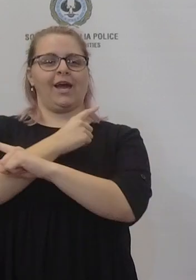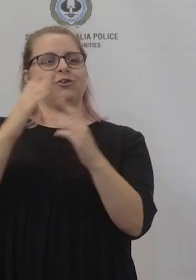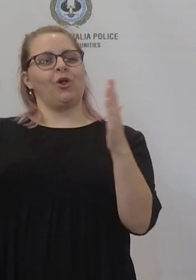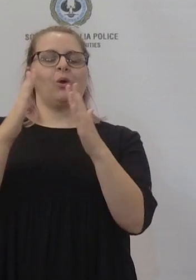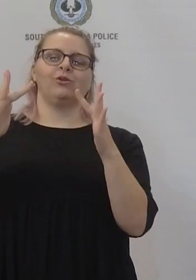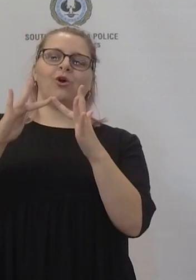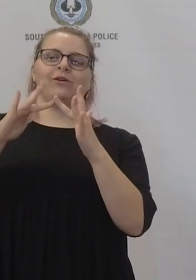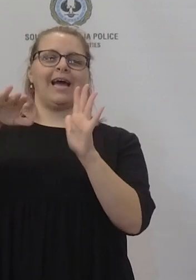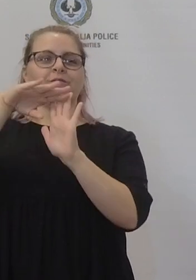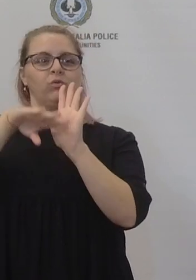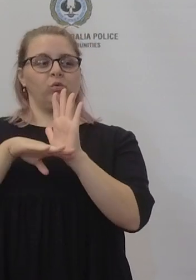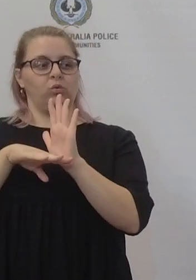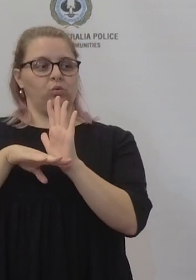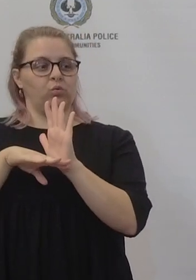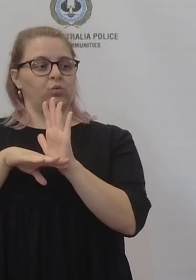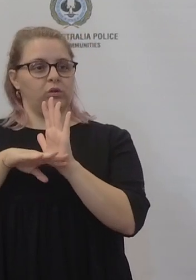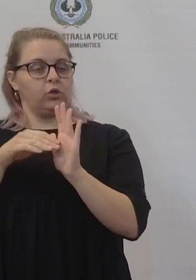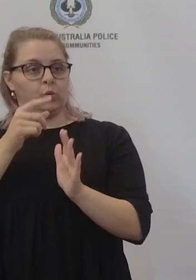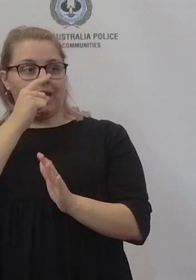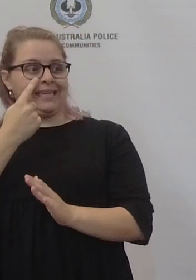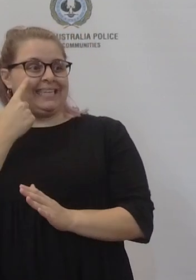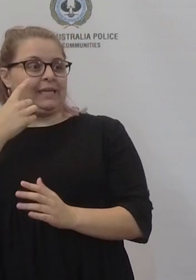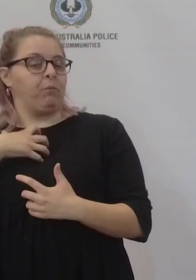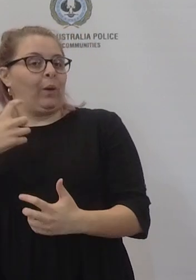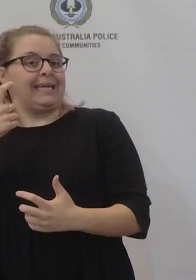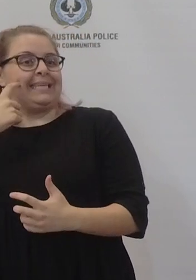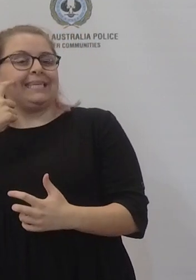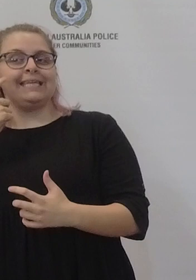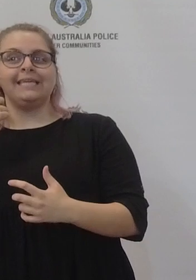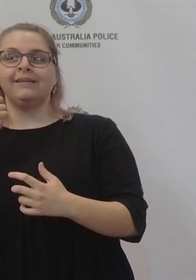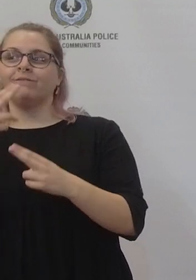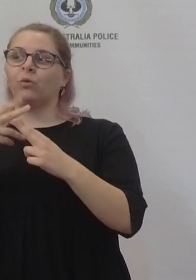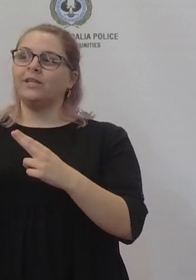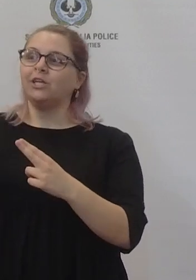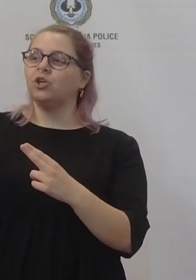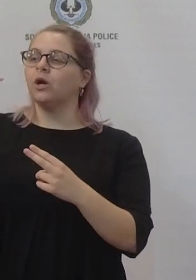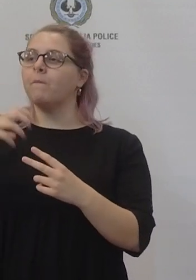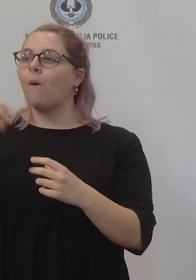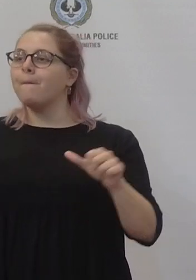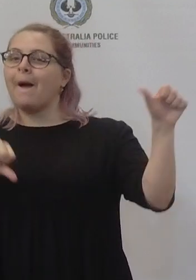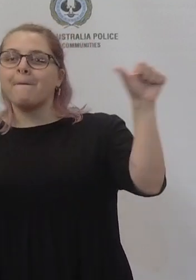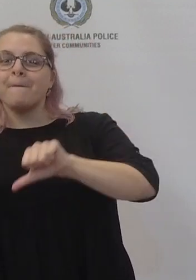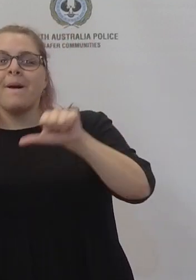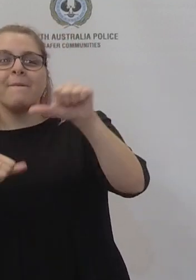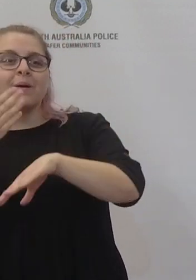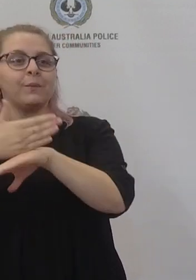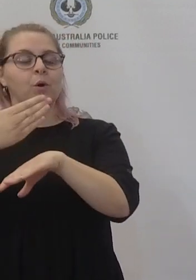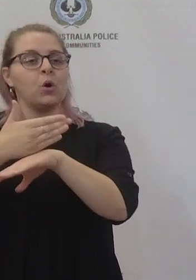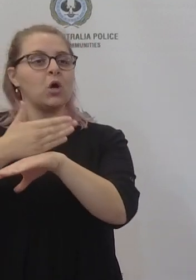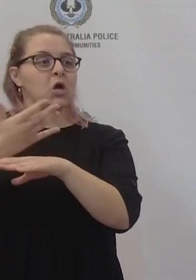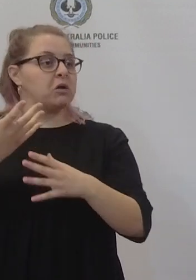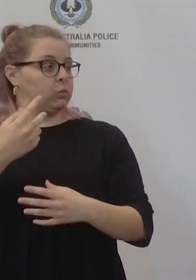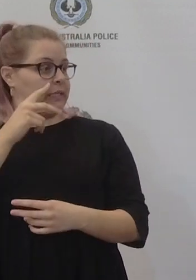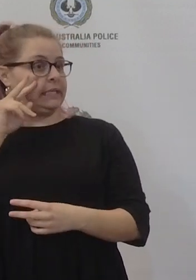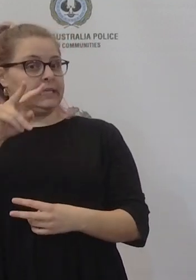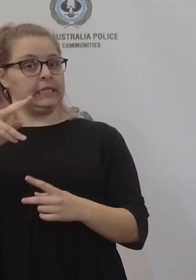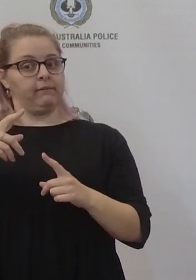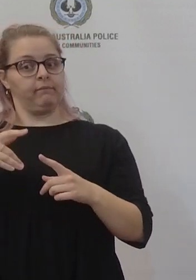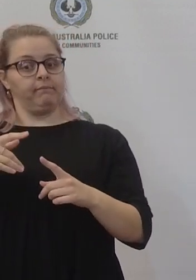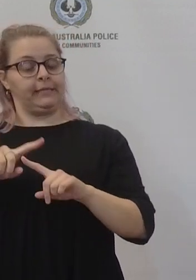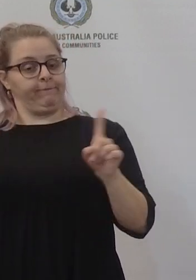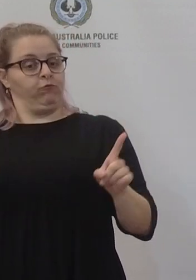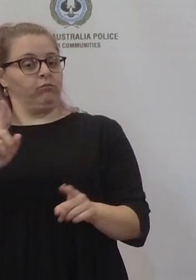an easing of the impact on the staffing level? Uh look a little bit um I mean what SA Health